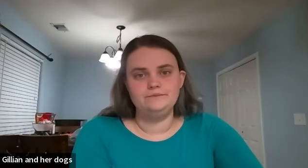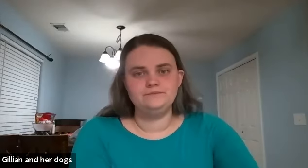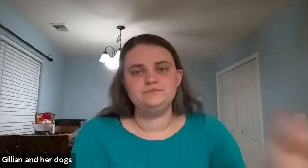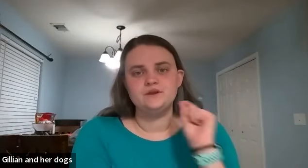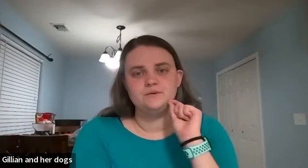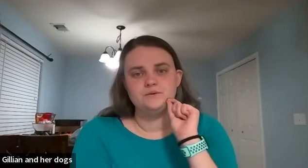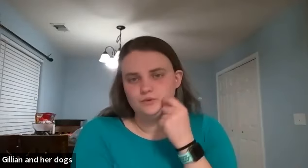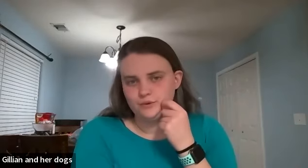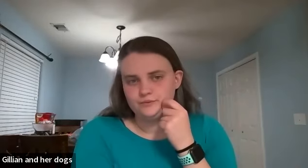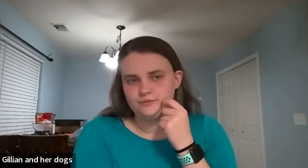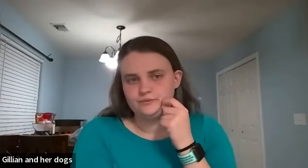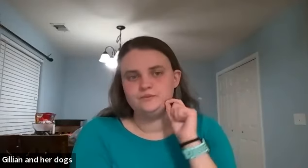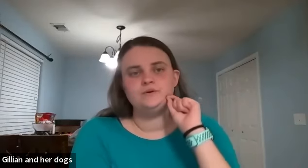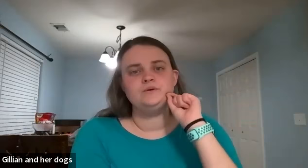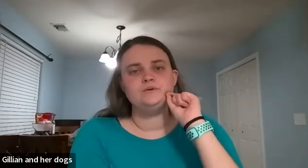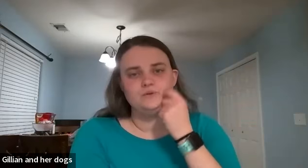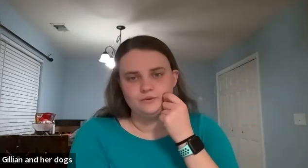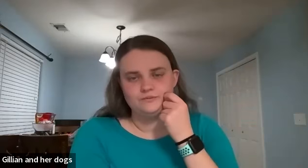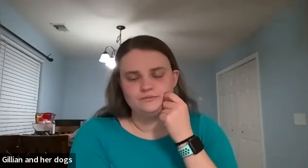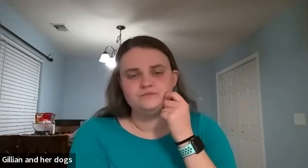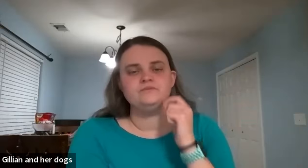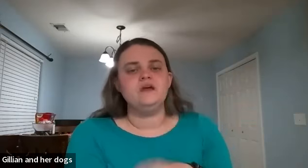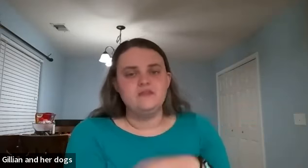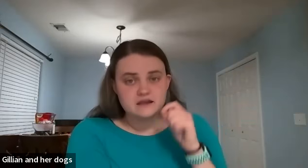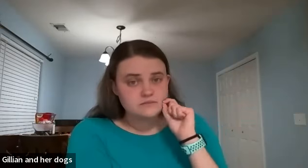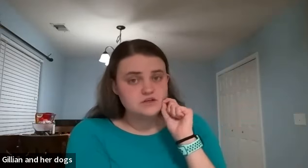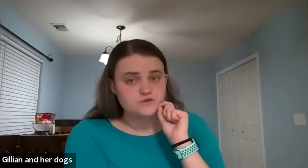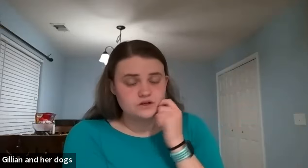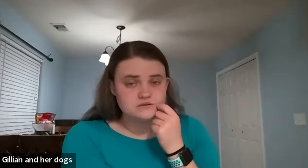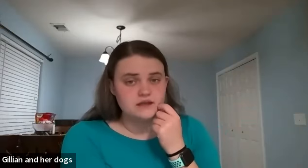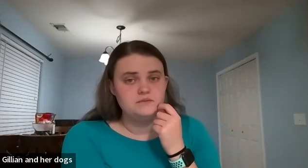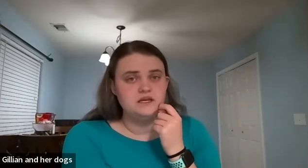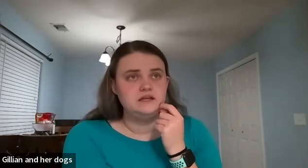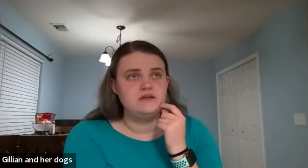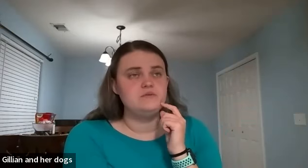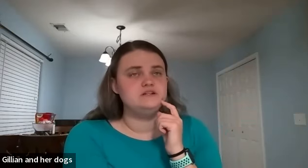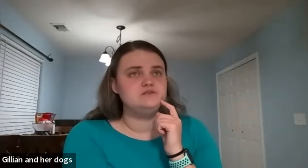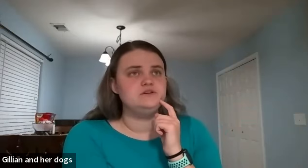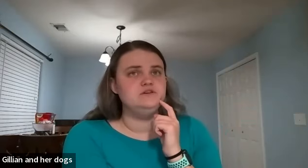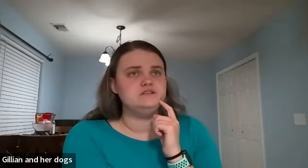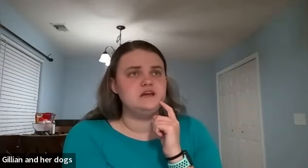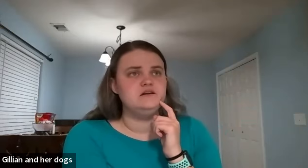cool cool and that can be used for also like i mean that one is one you can say